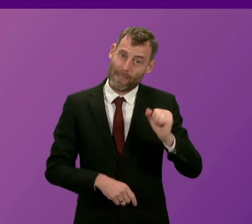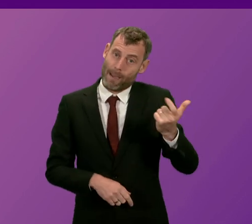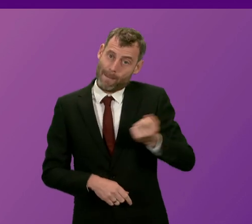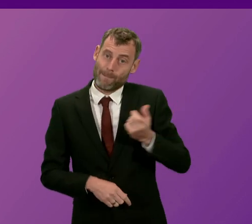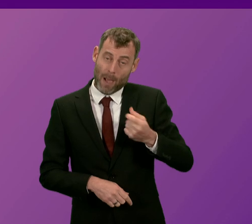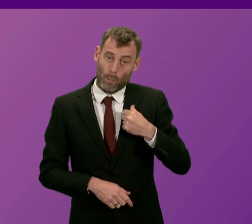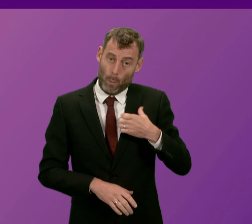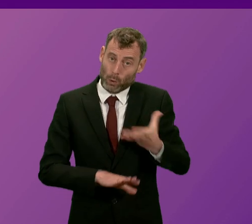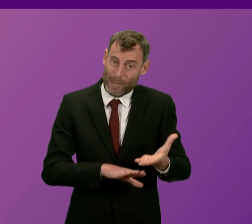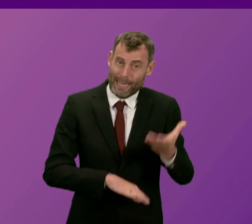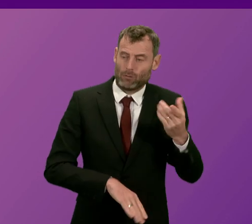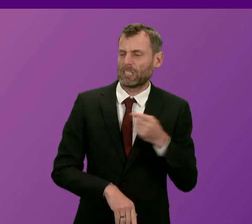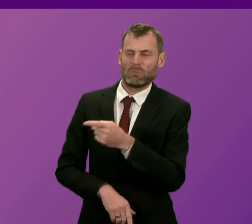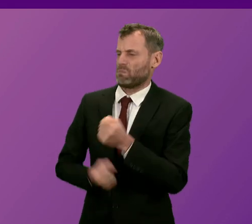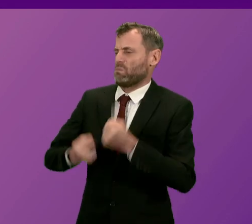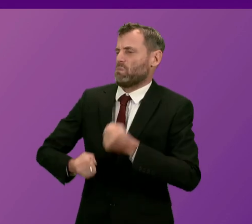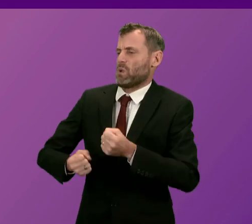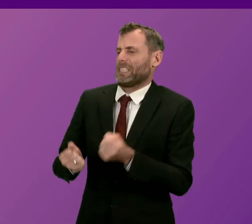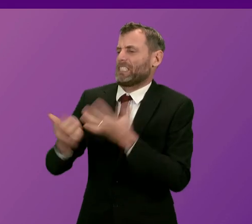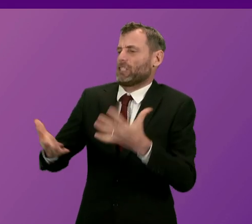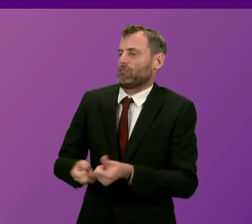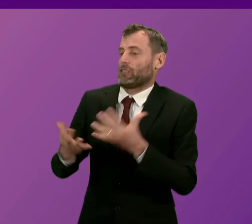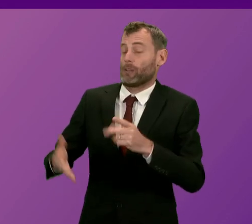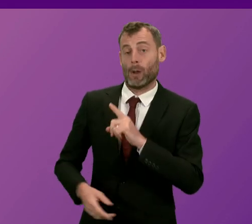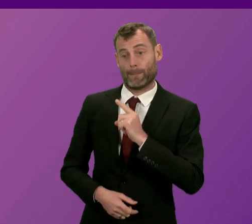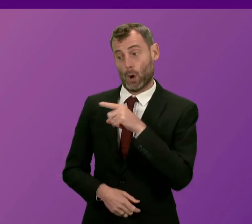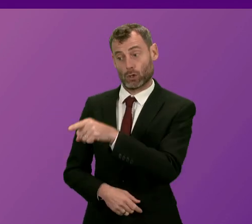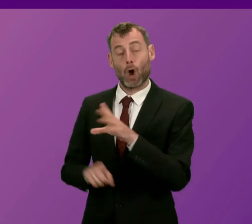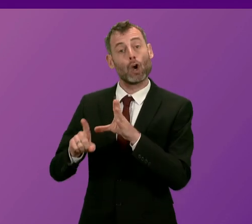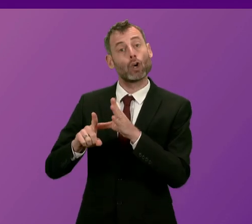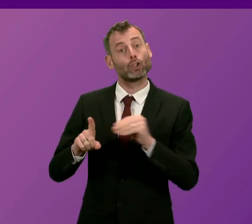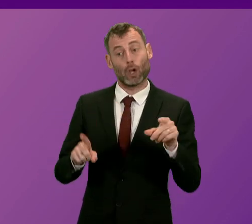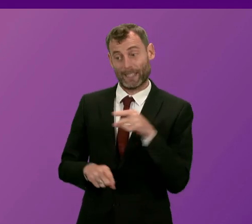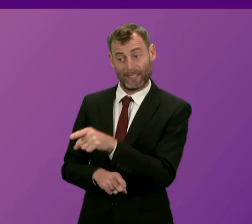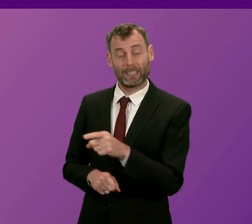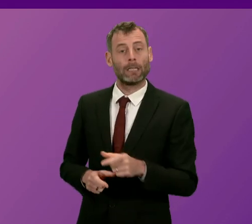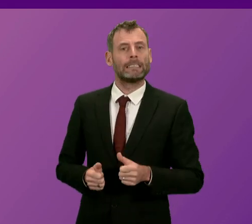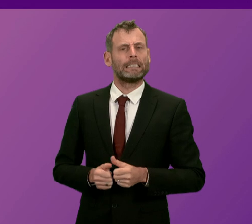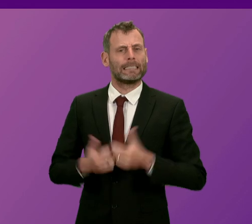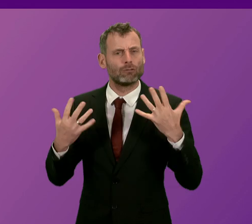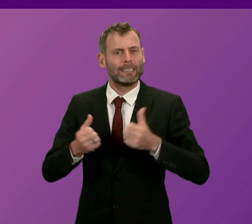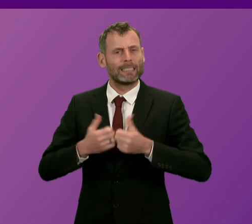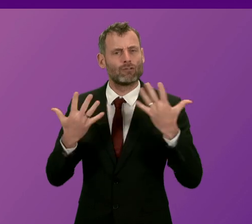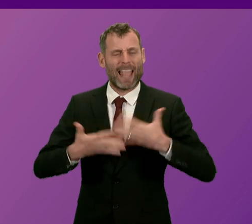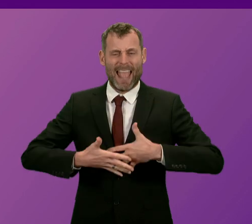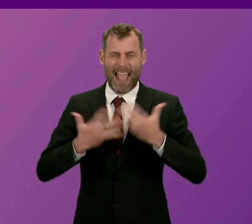no wonder Mr Finlay objects to that, because the Conservatives have objected to every attempt on our part to improve pay for social care workers